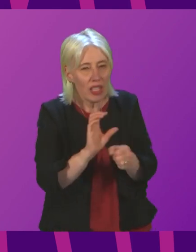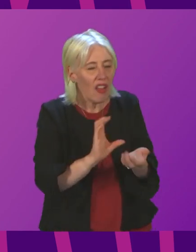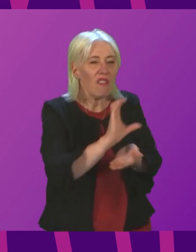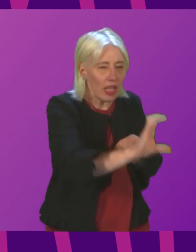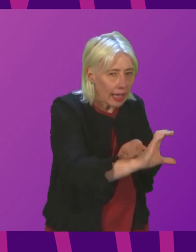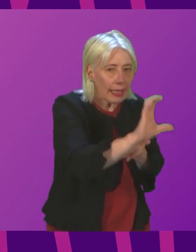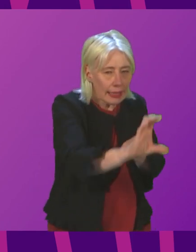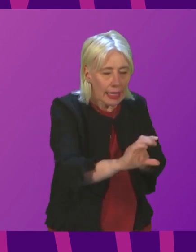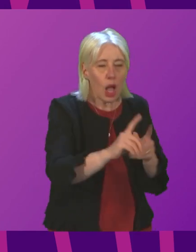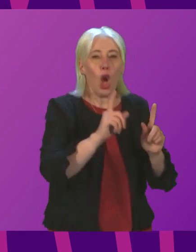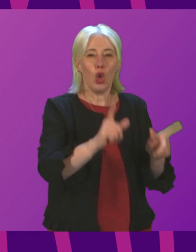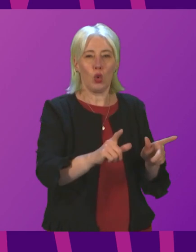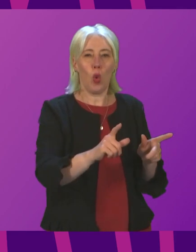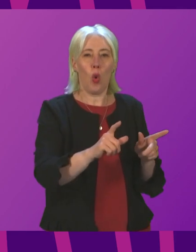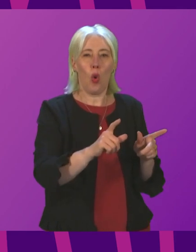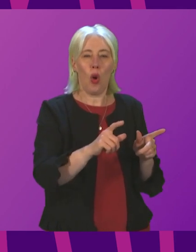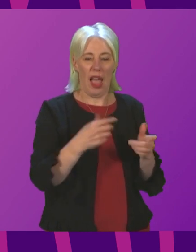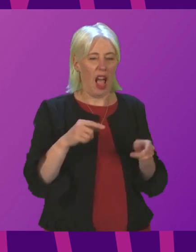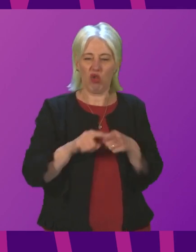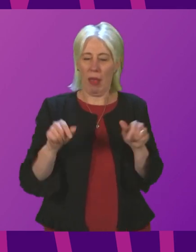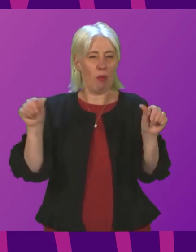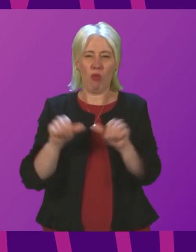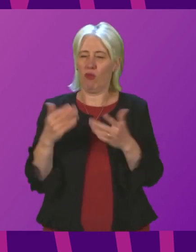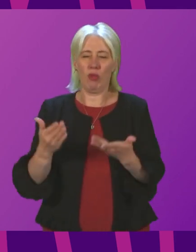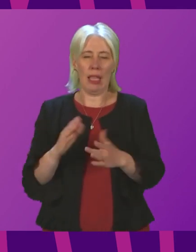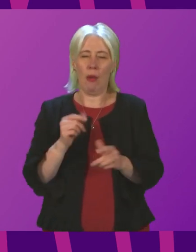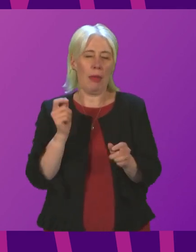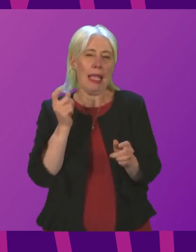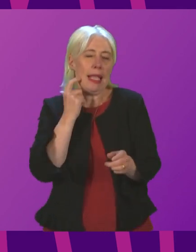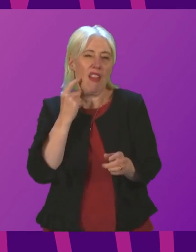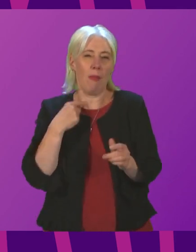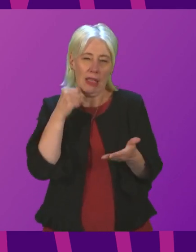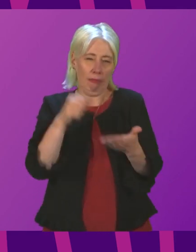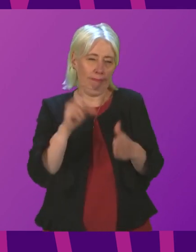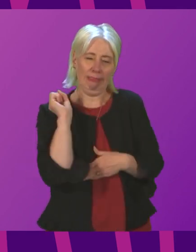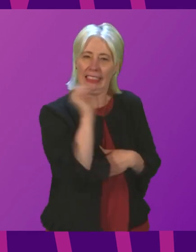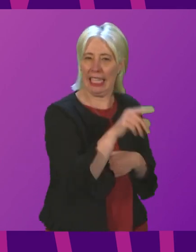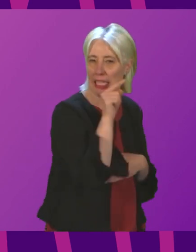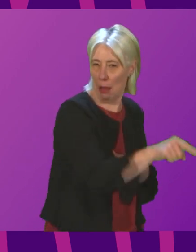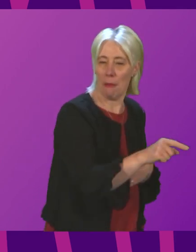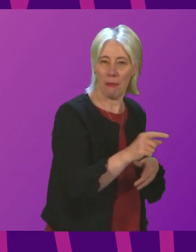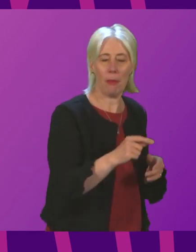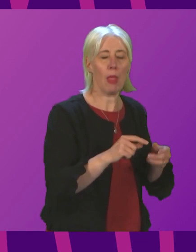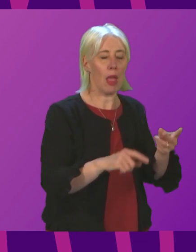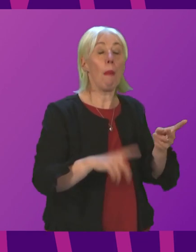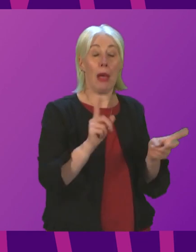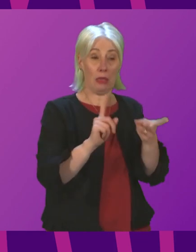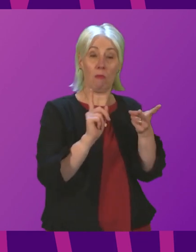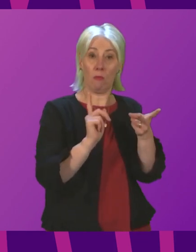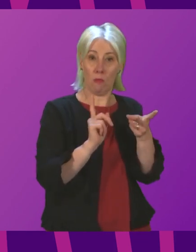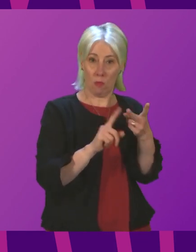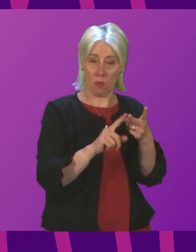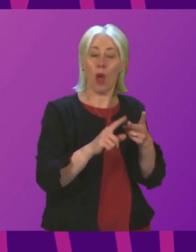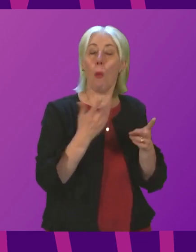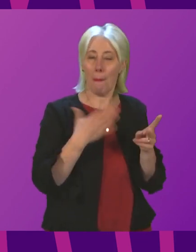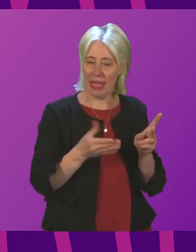funding that will go to the Health Board. So, in the interest of Brevity, on that point, I will write to Neil Gray with the details. In terms of a second point, which I think is incredibly important, we have